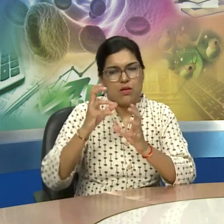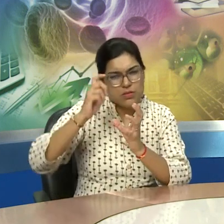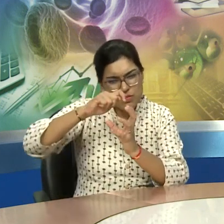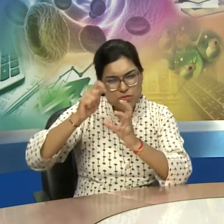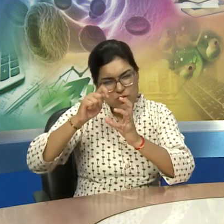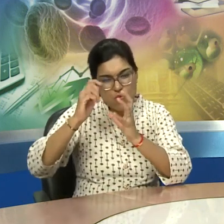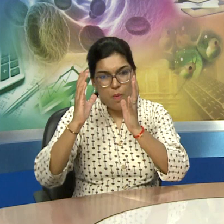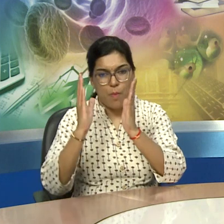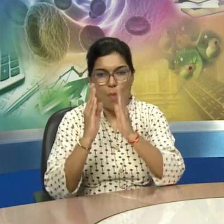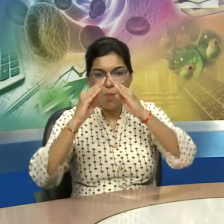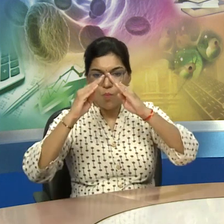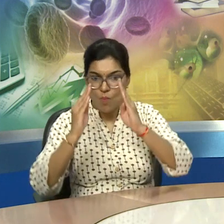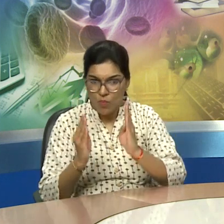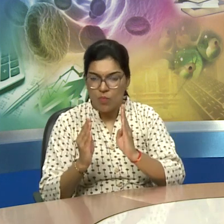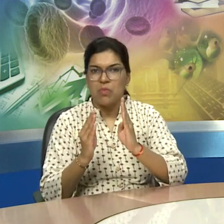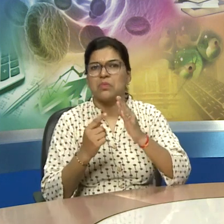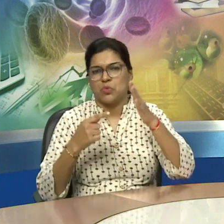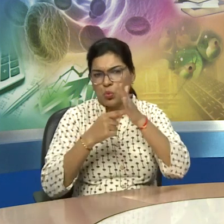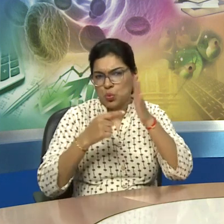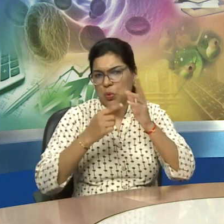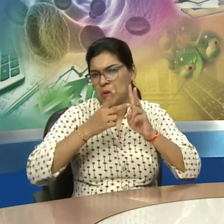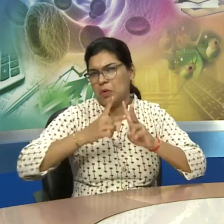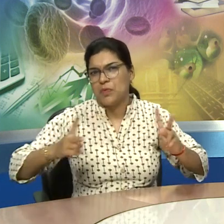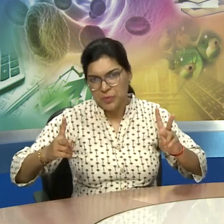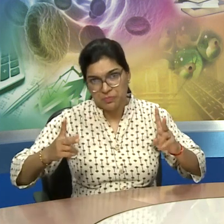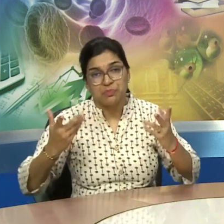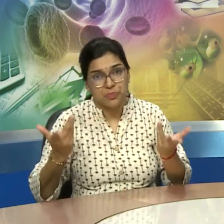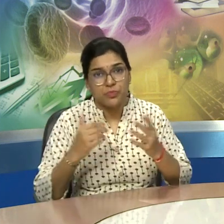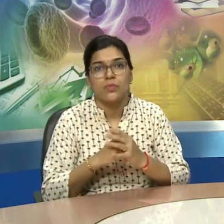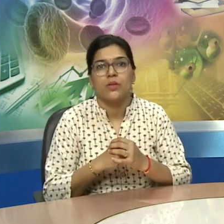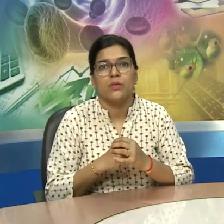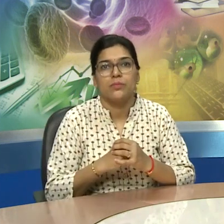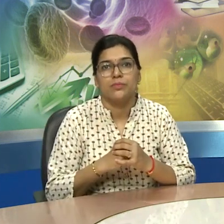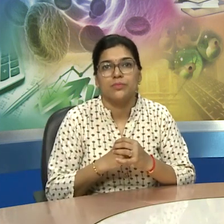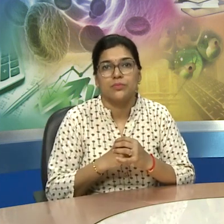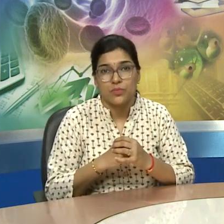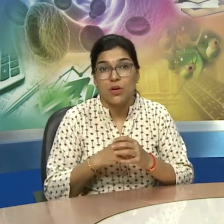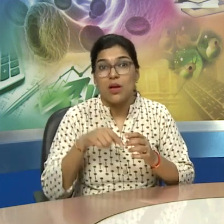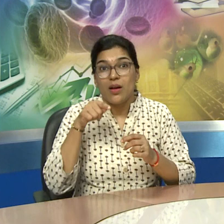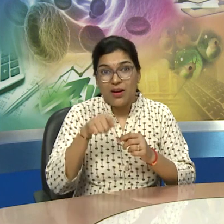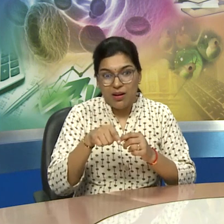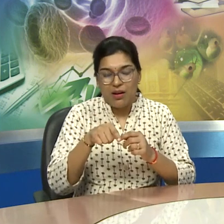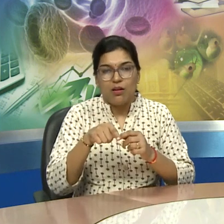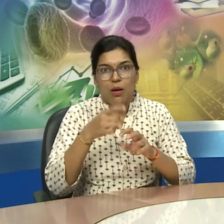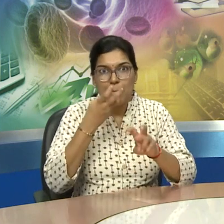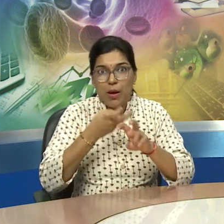flint to make flint axes and to mine flint from rocks